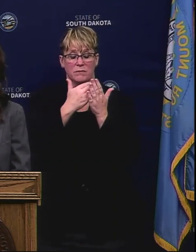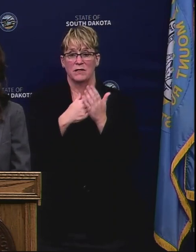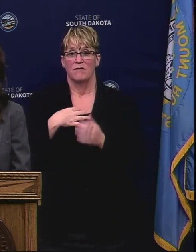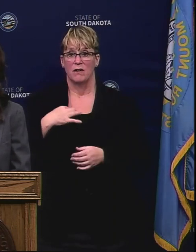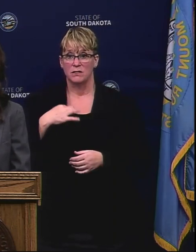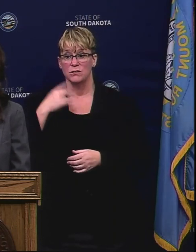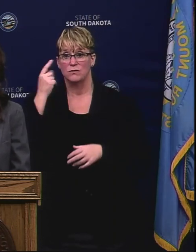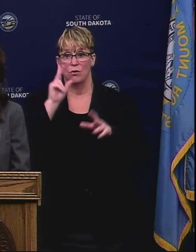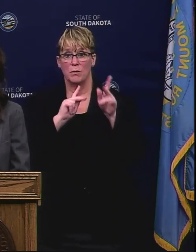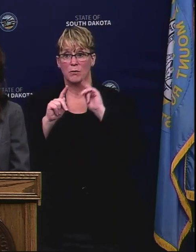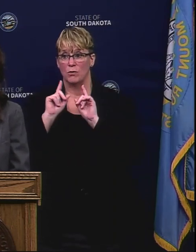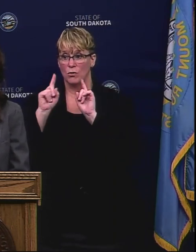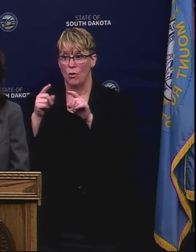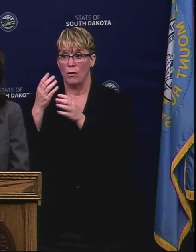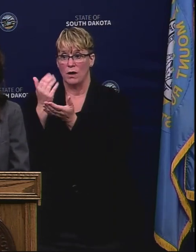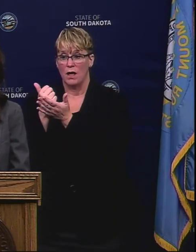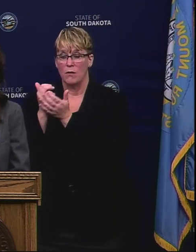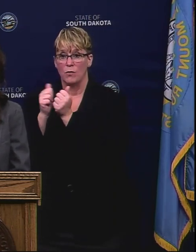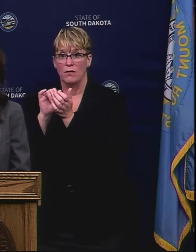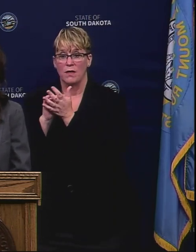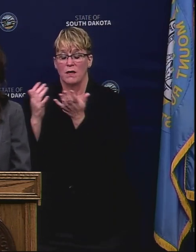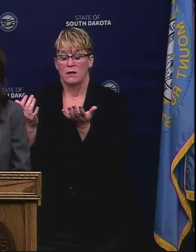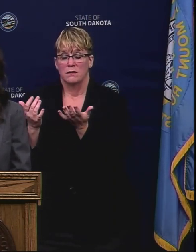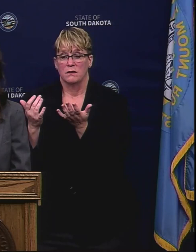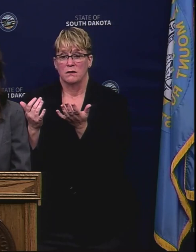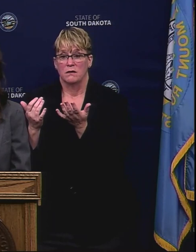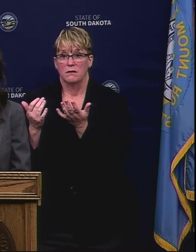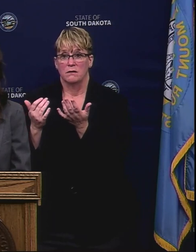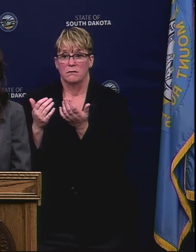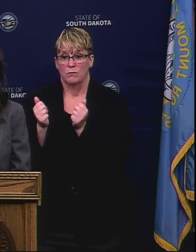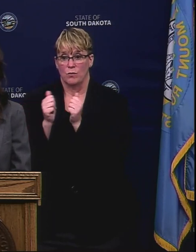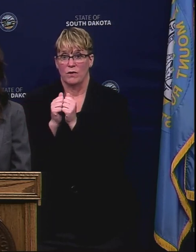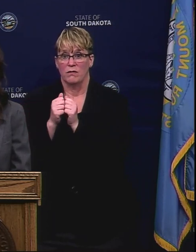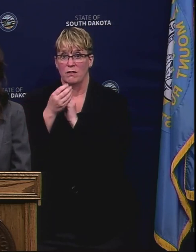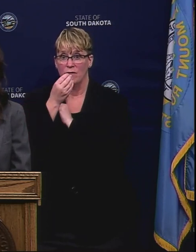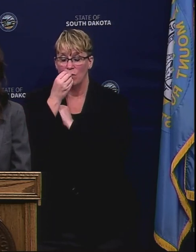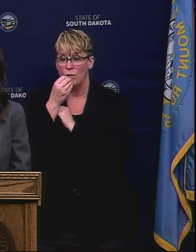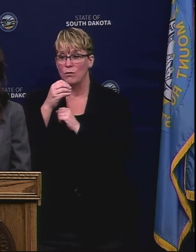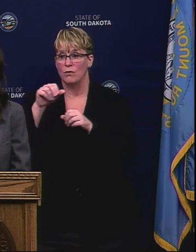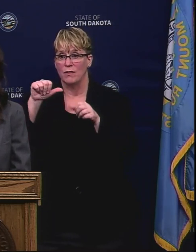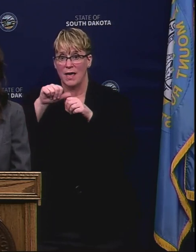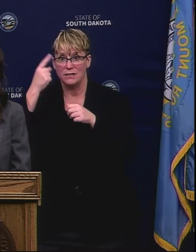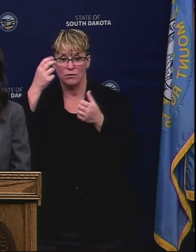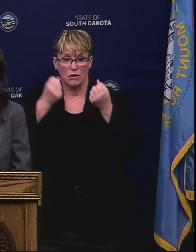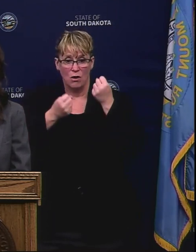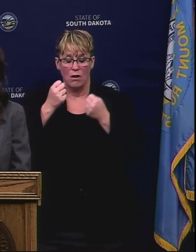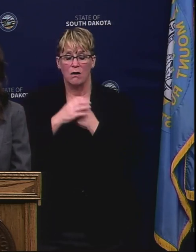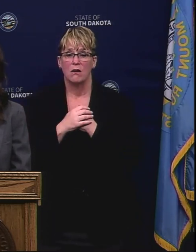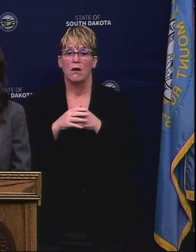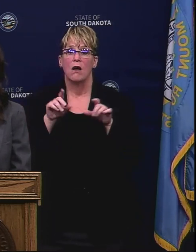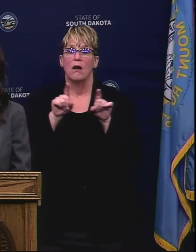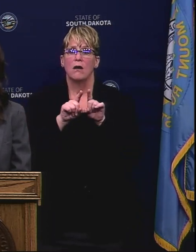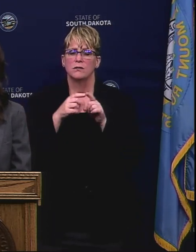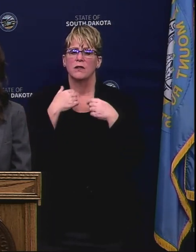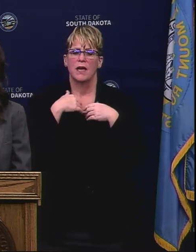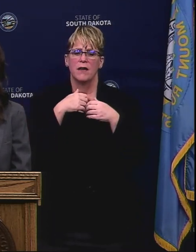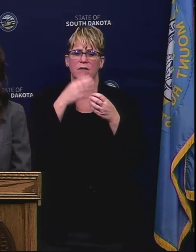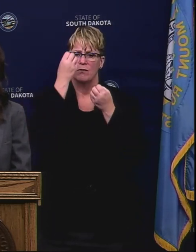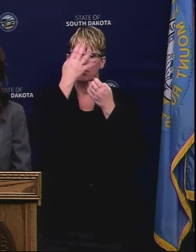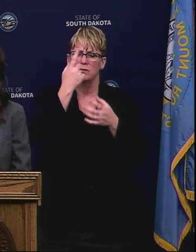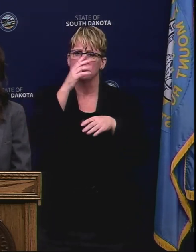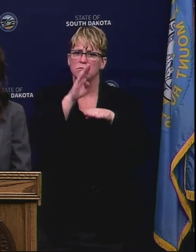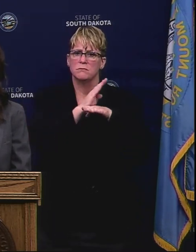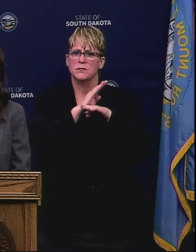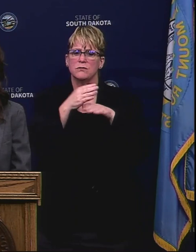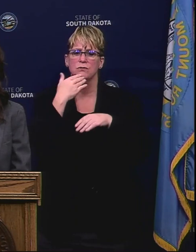those errands for them or help them facilitate essential needs that they might have. We also have guidance for businesses there. So I